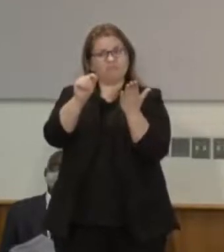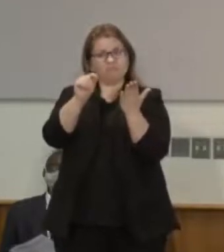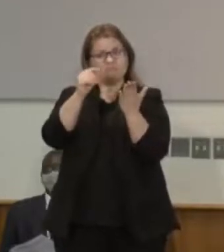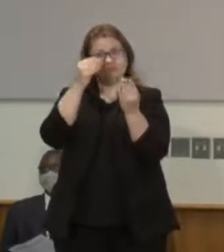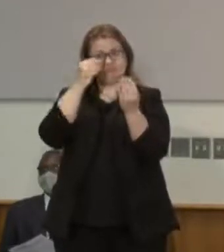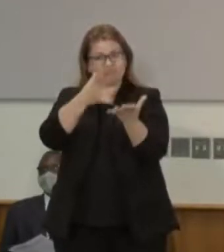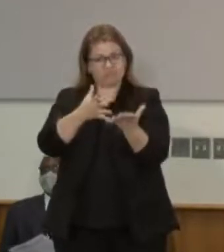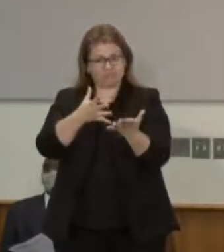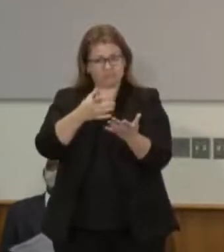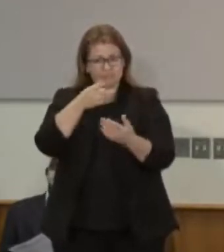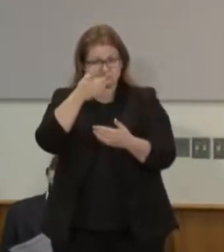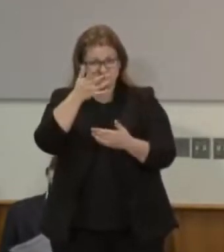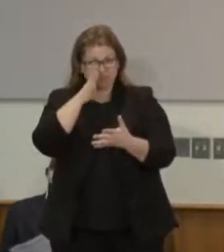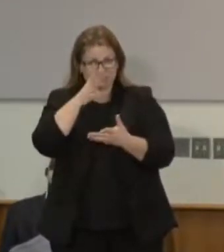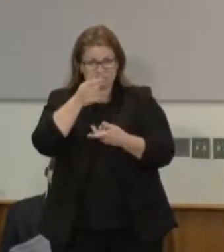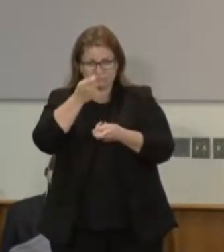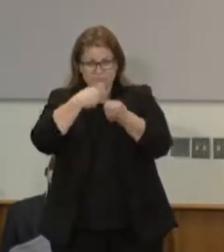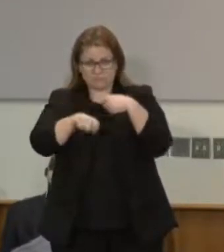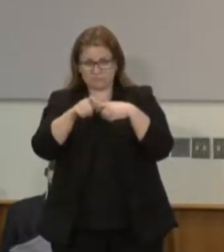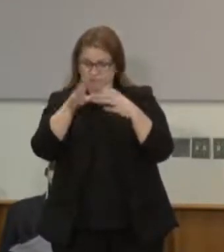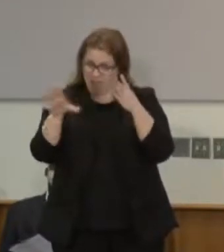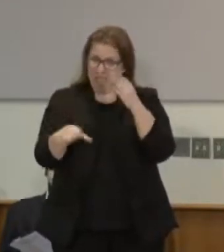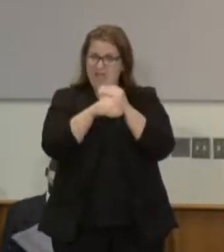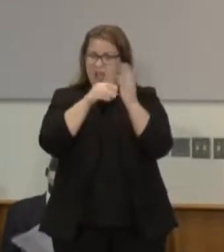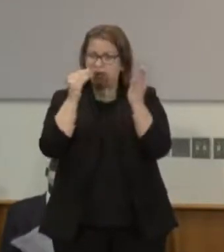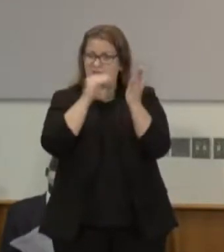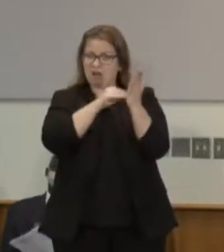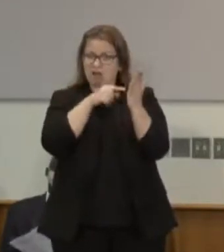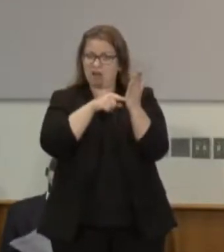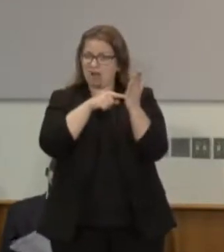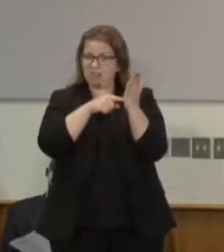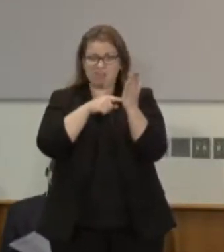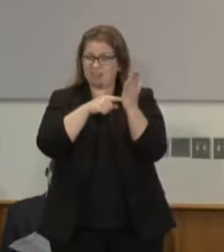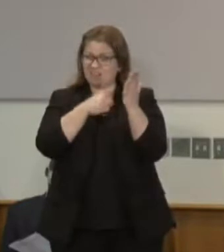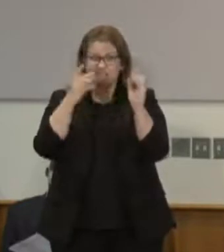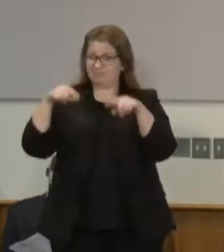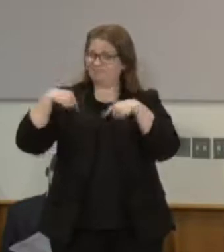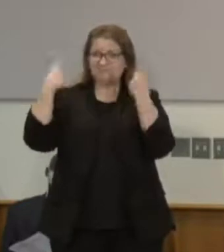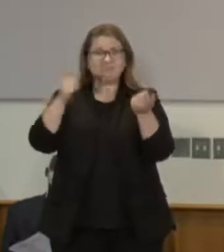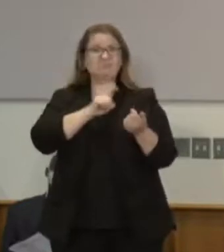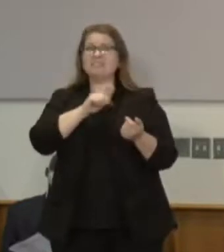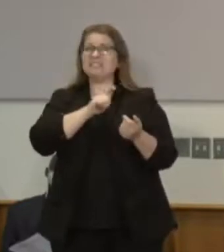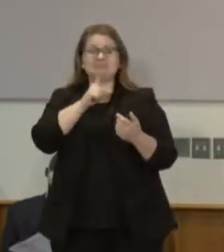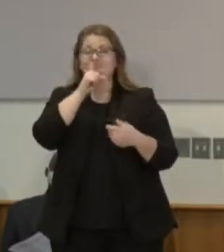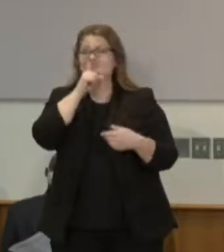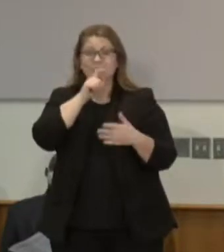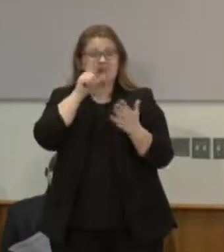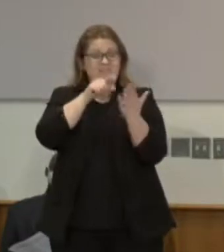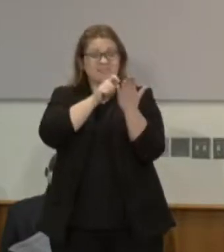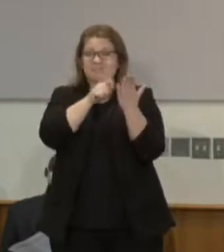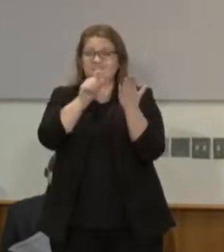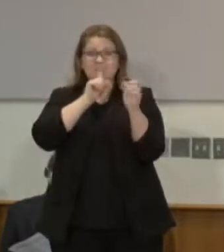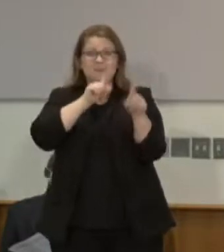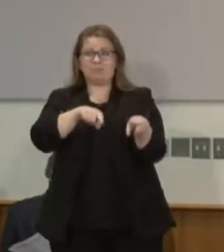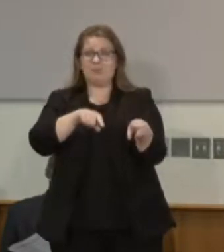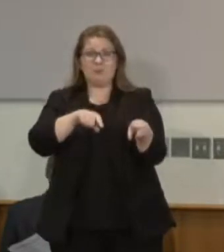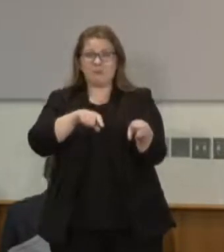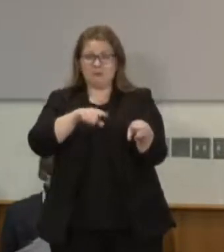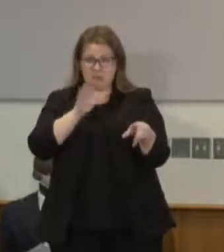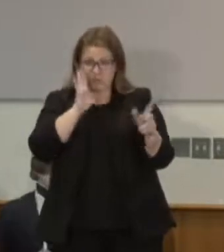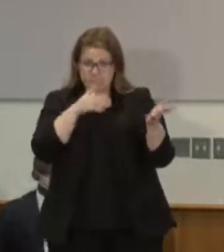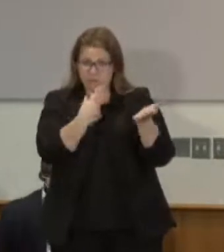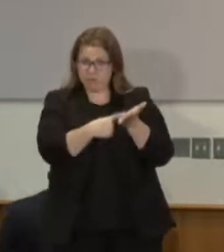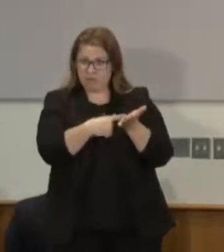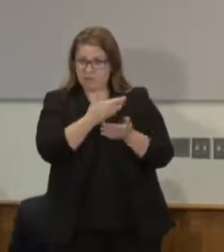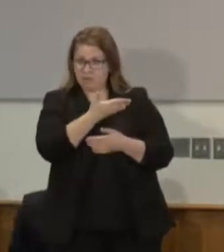session and as near as I can tell there was even a bill introduced so is that something that might come back in this special session that's great that's a